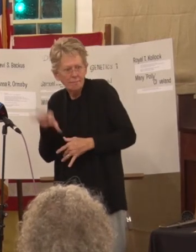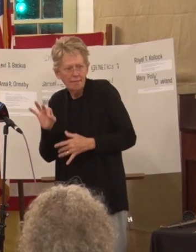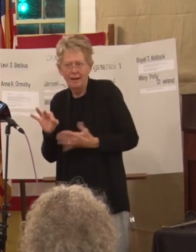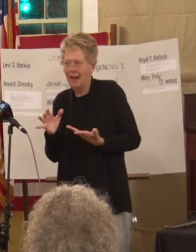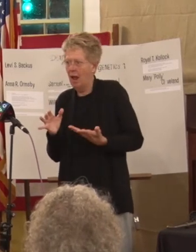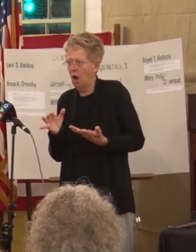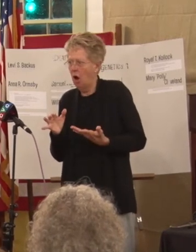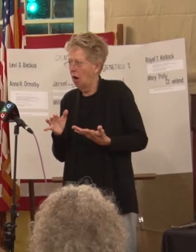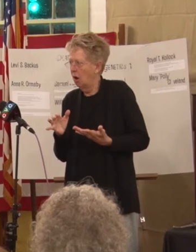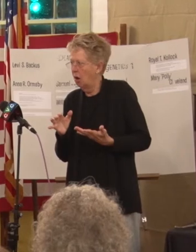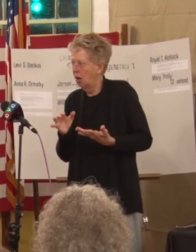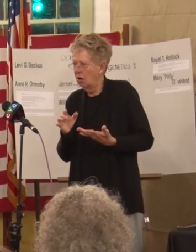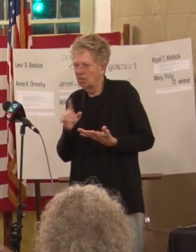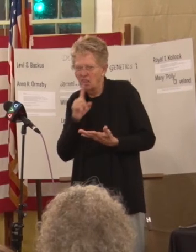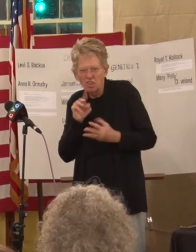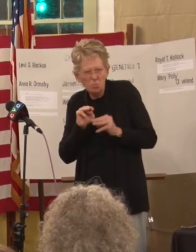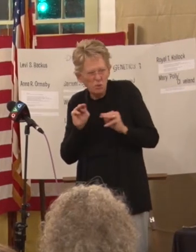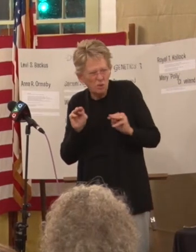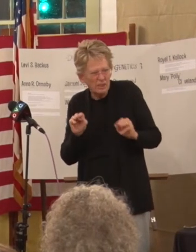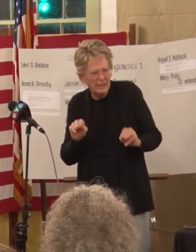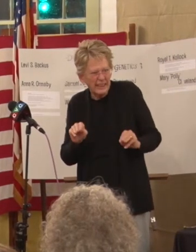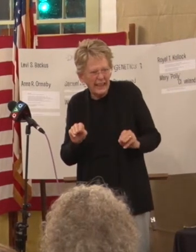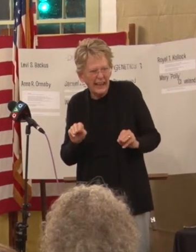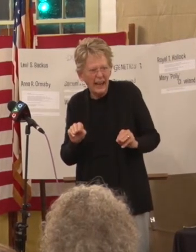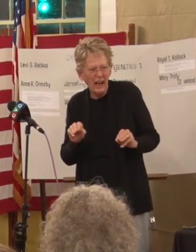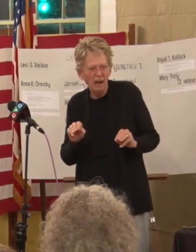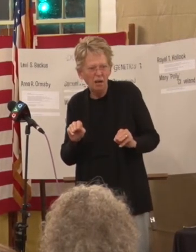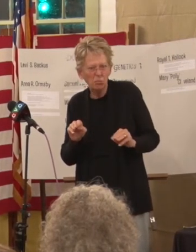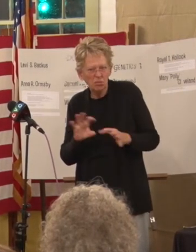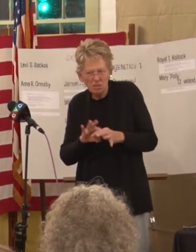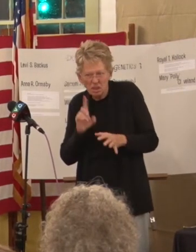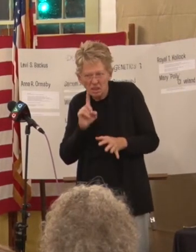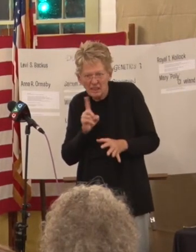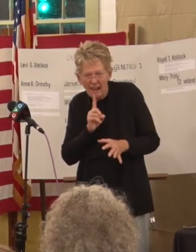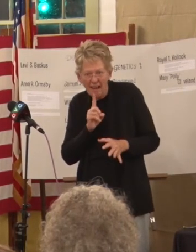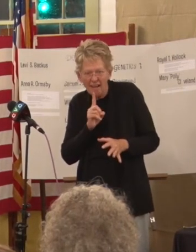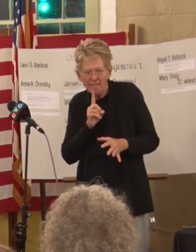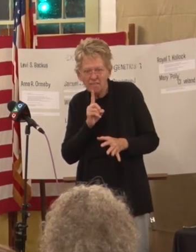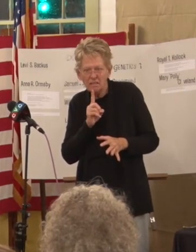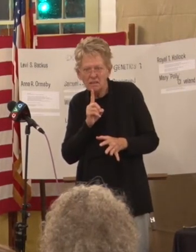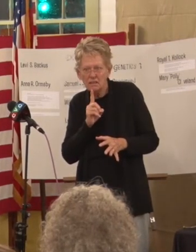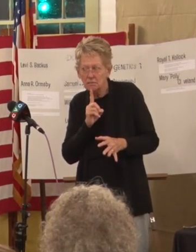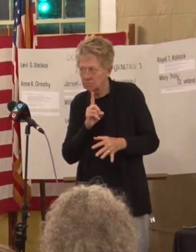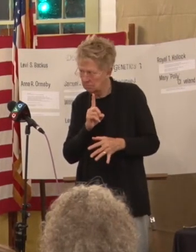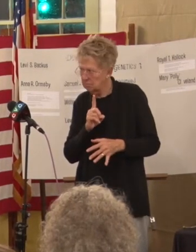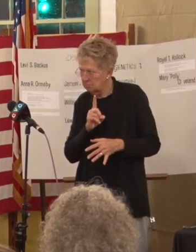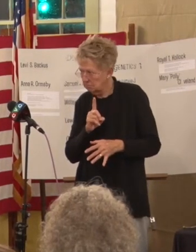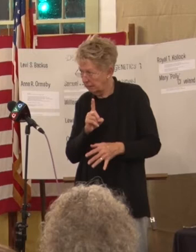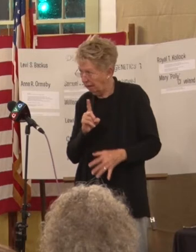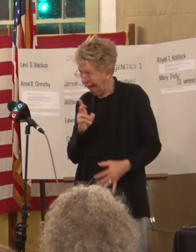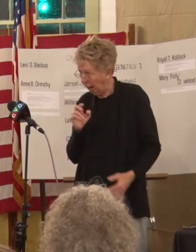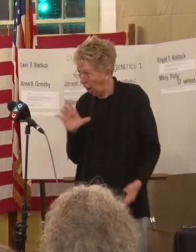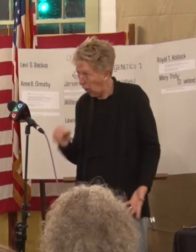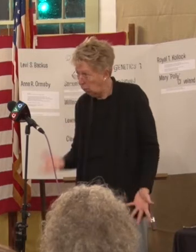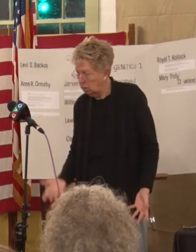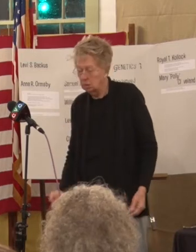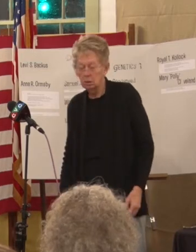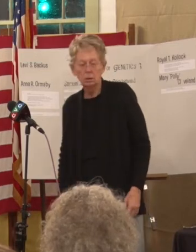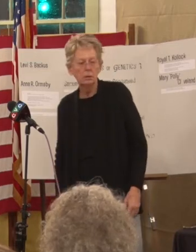there's a museum and it's with deafness it will sure yeah hello you know but it